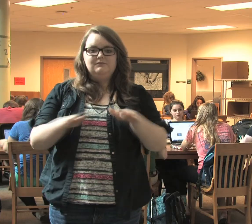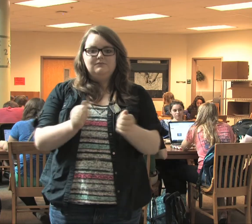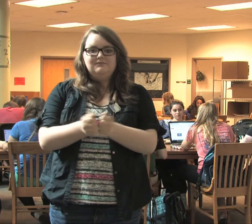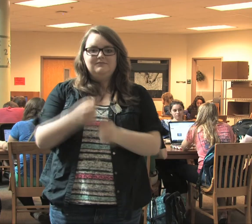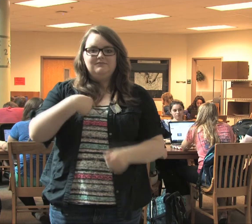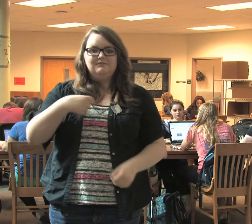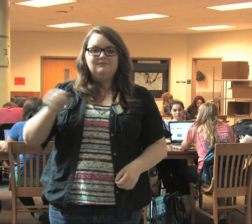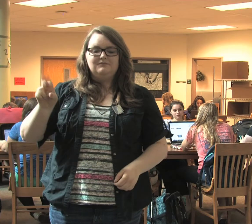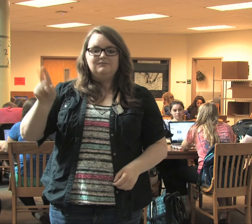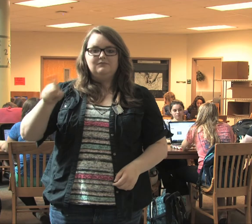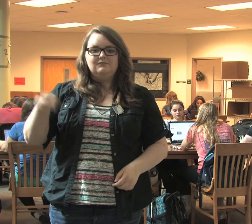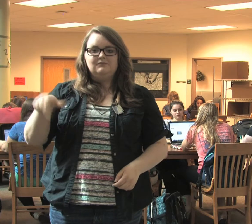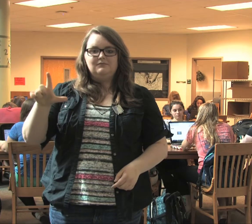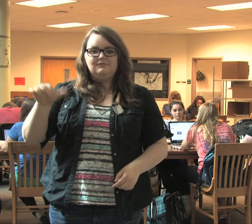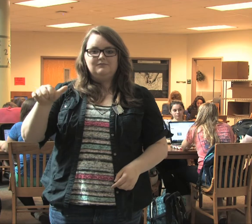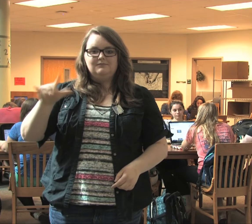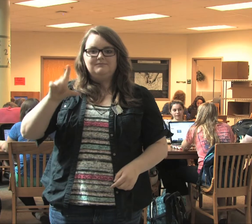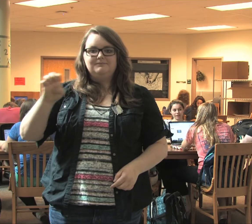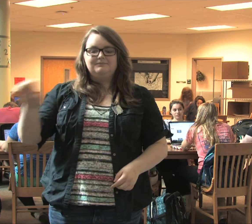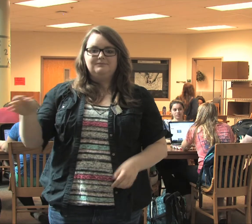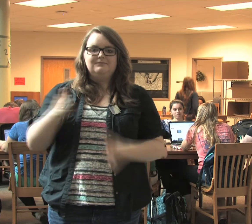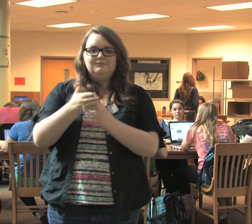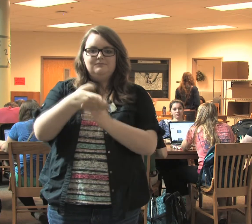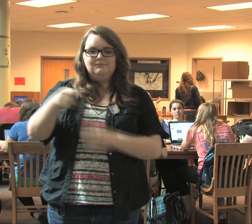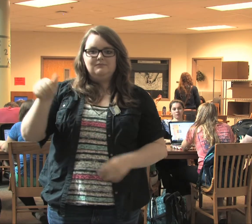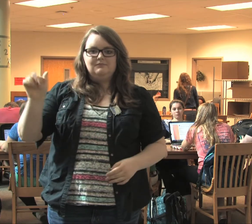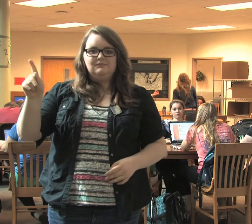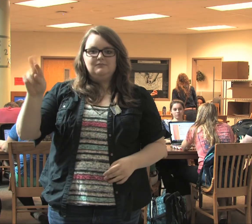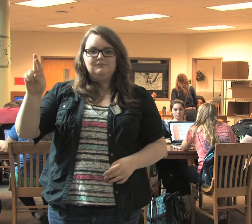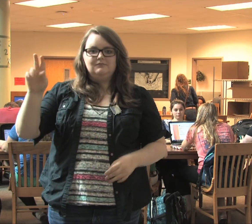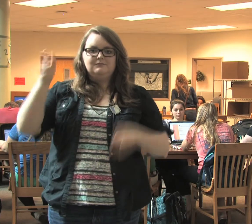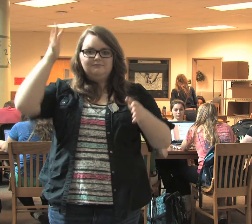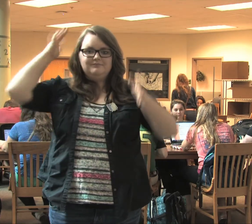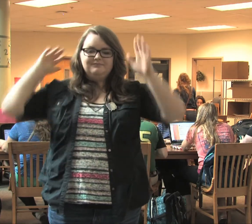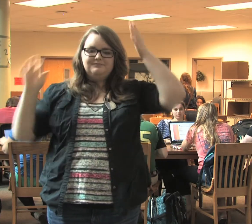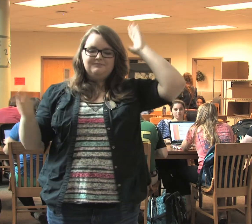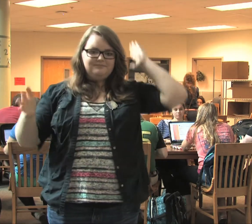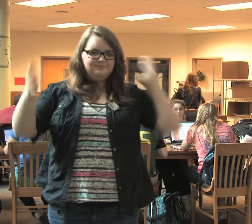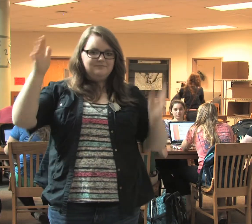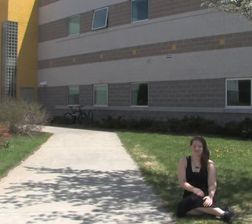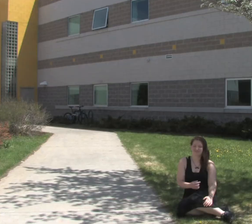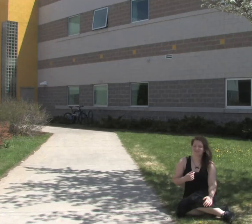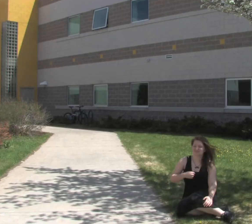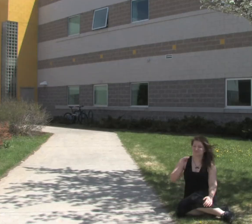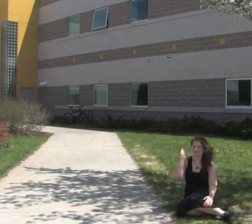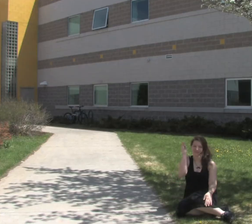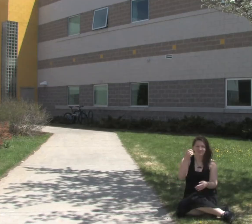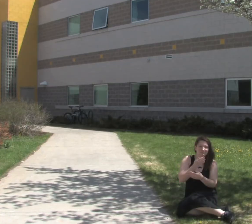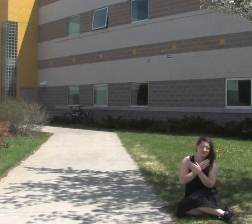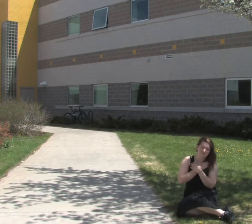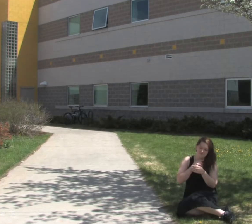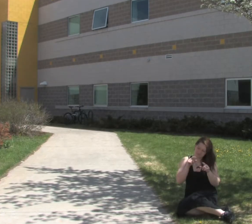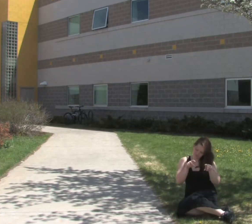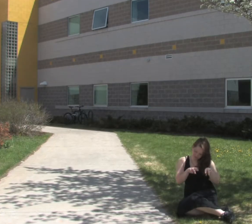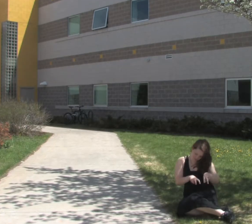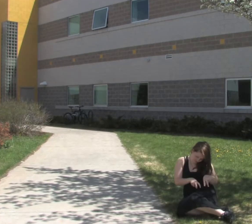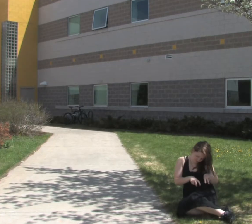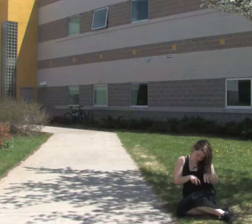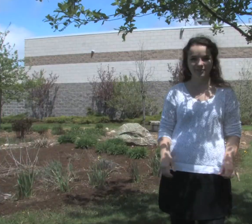Walk with me, soothily Through the park and by the tree We will rest upon the ground And